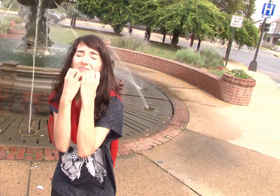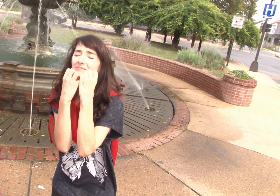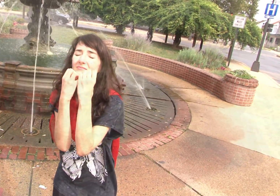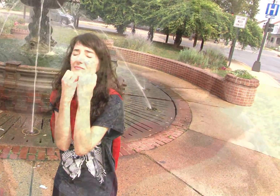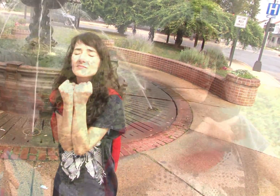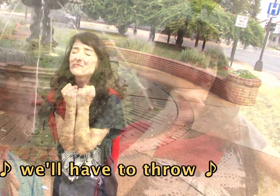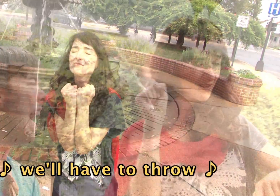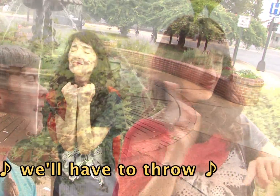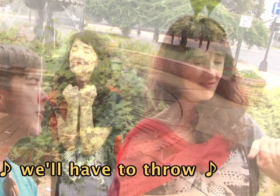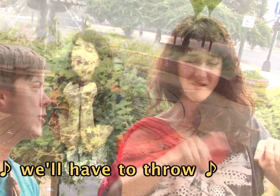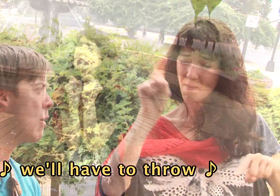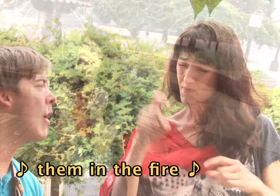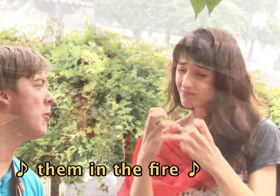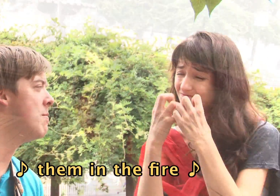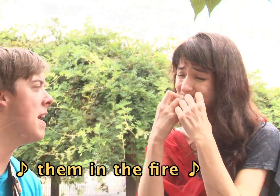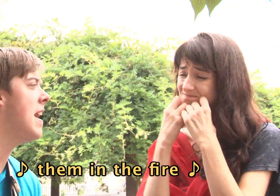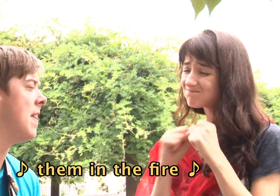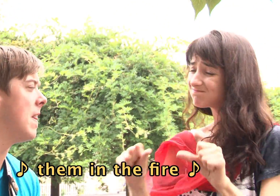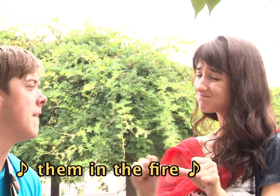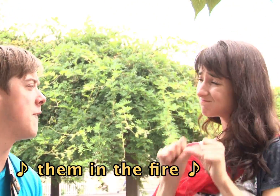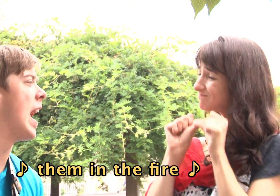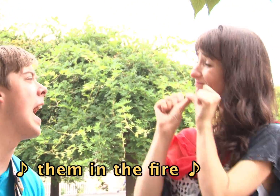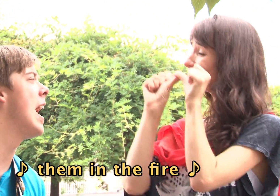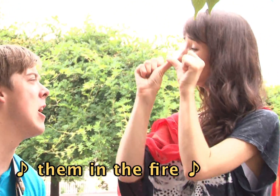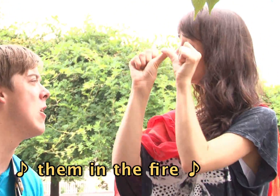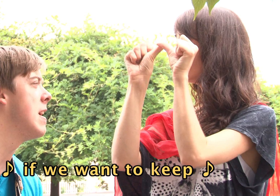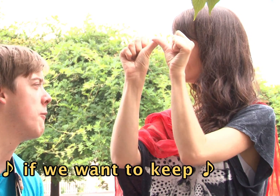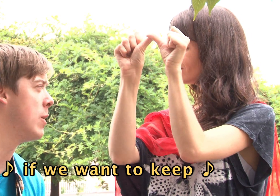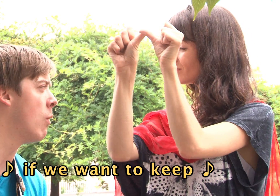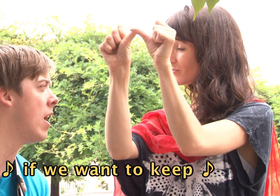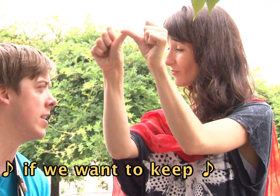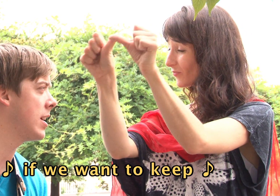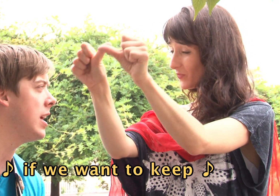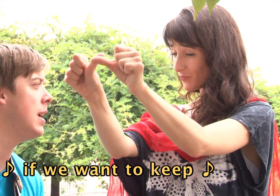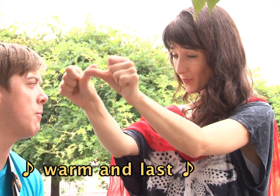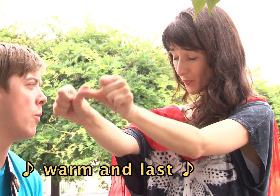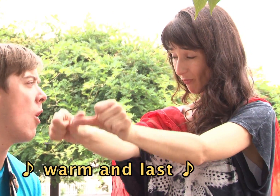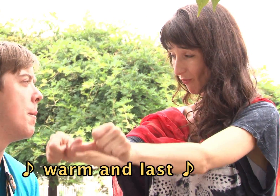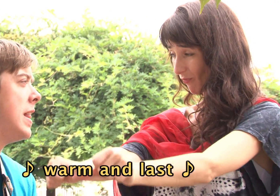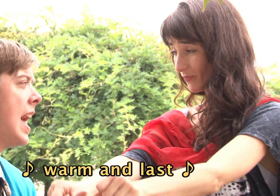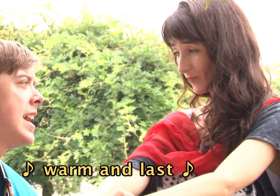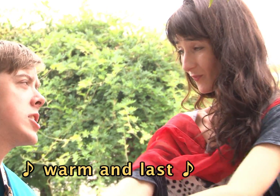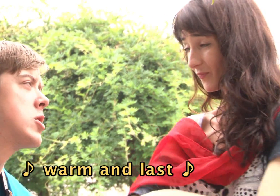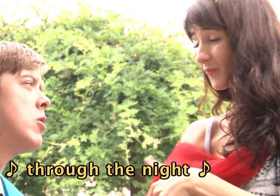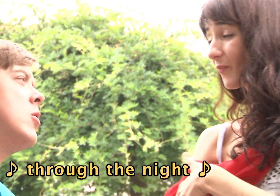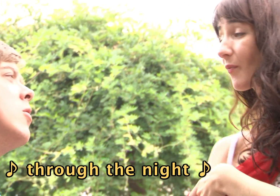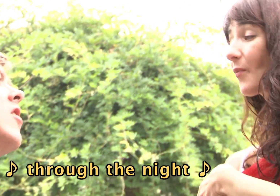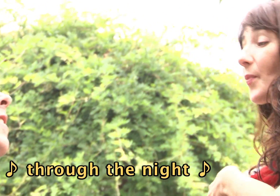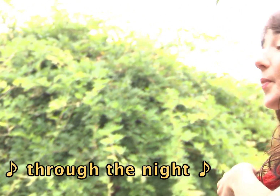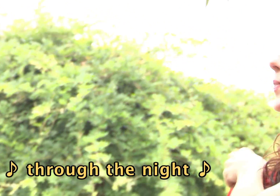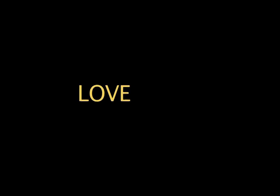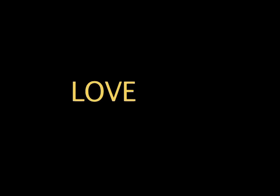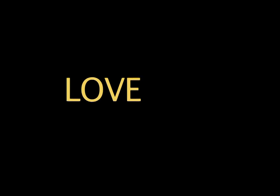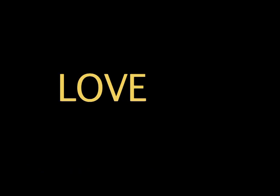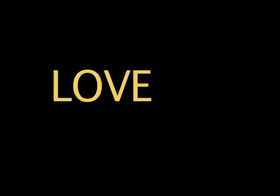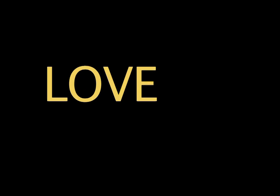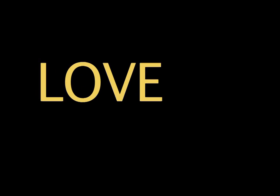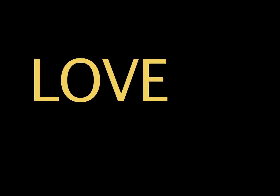We'll have to throw them in the fire if we want to keep warm and last through the night. A